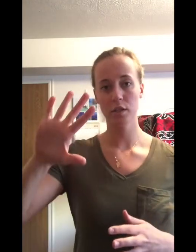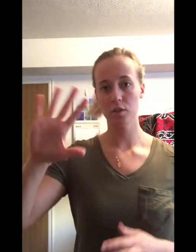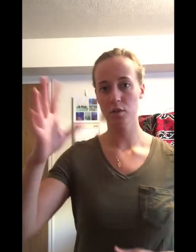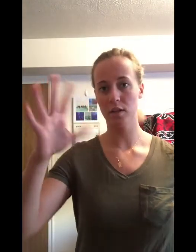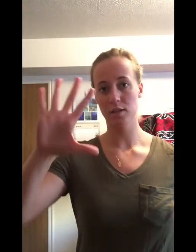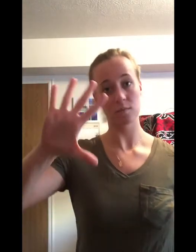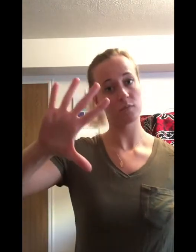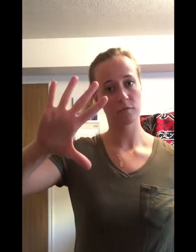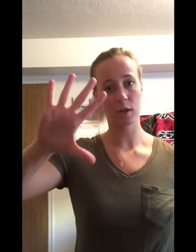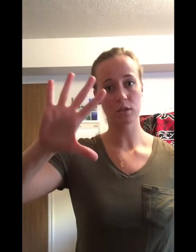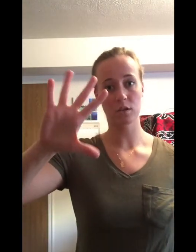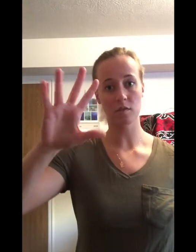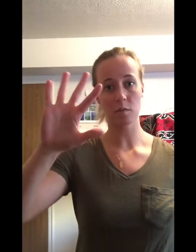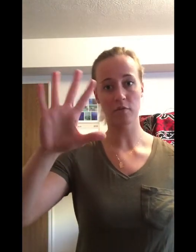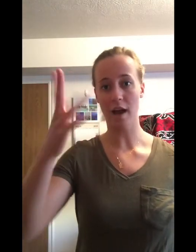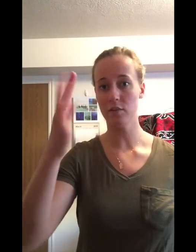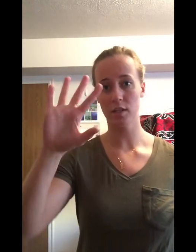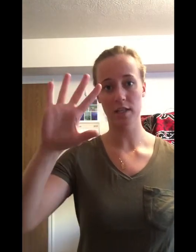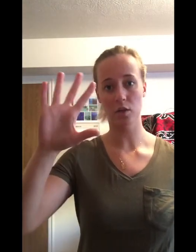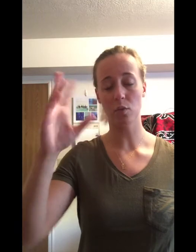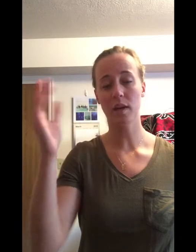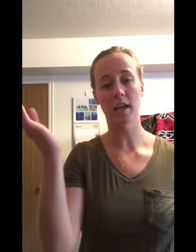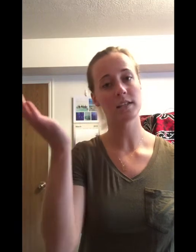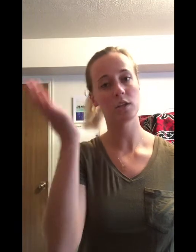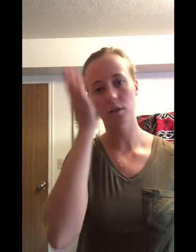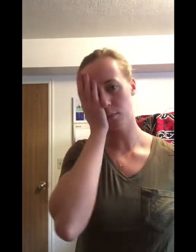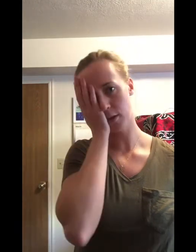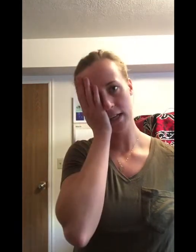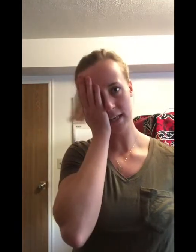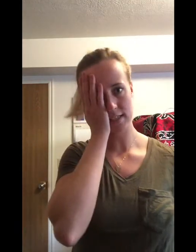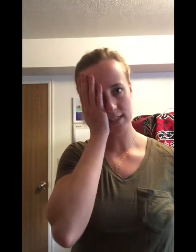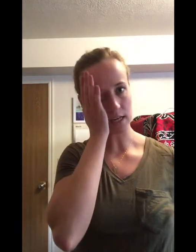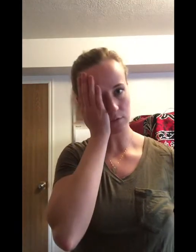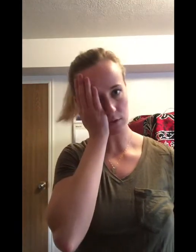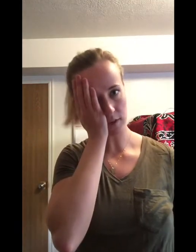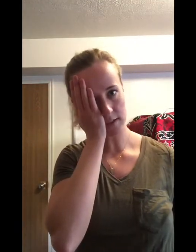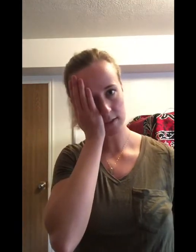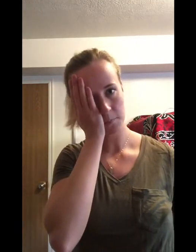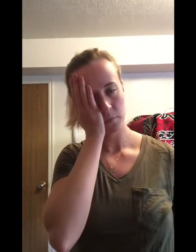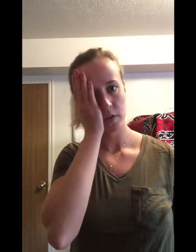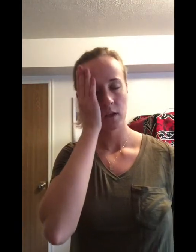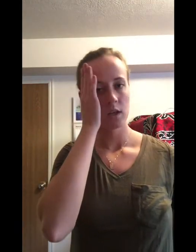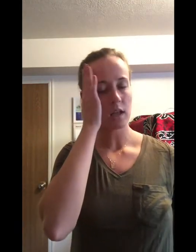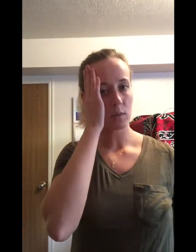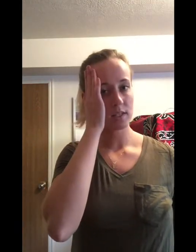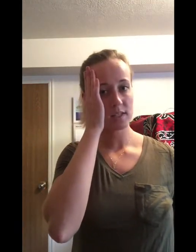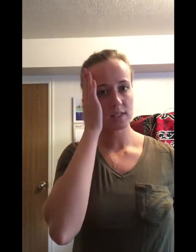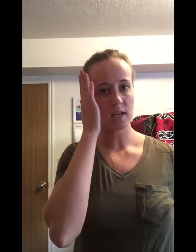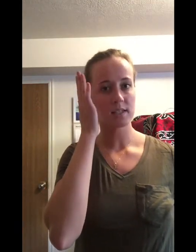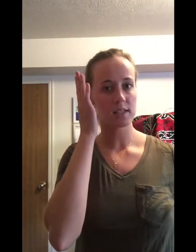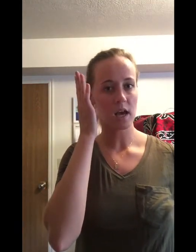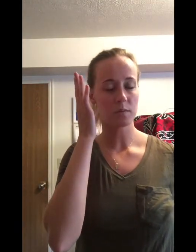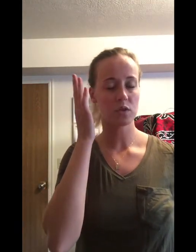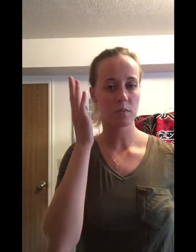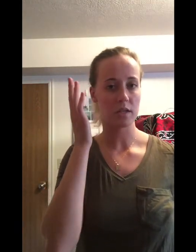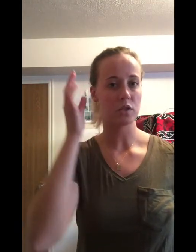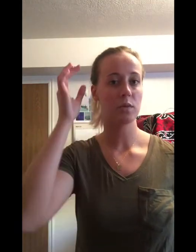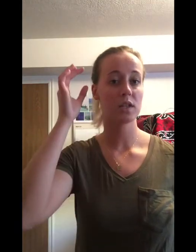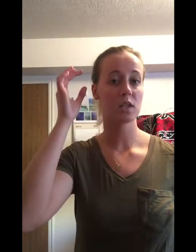going to do is cranial nerve number five, you're going to take an open hand and you're going to put it against the side of your face. Now what this does is it helps remind you because the